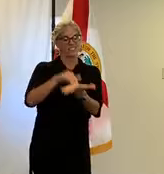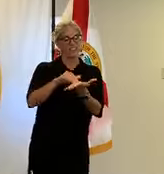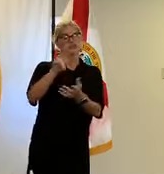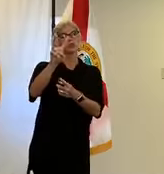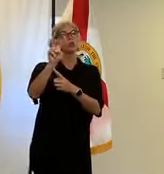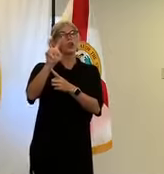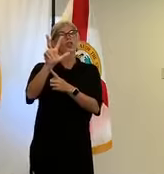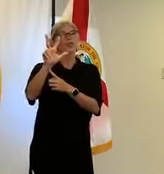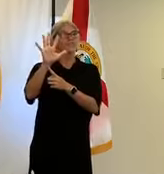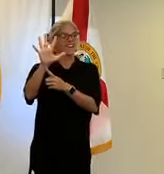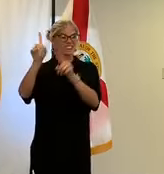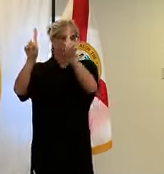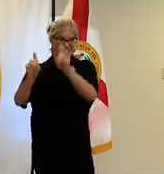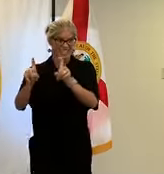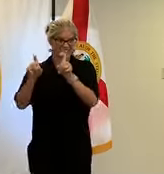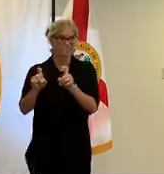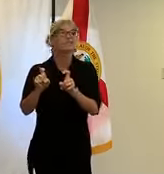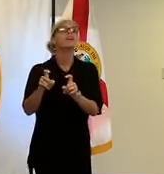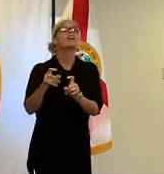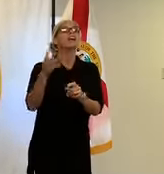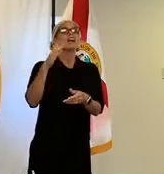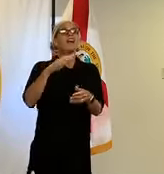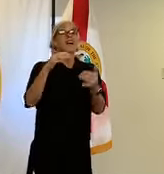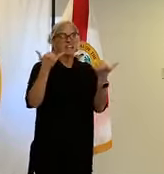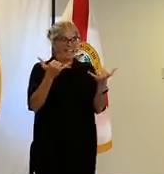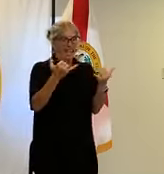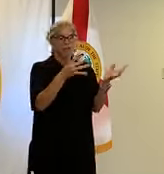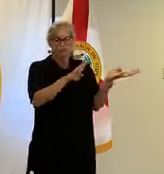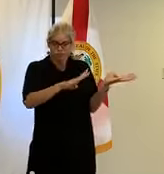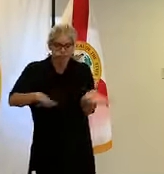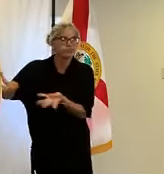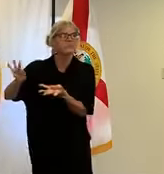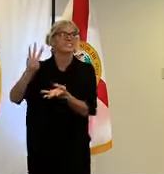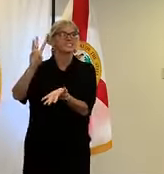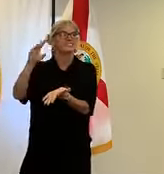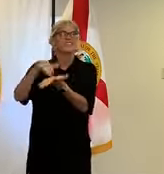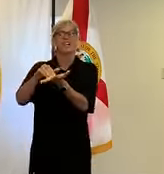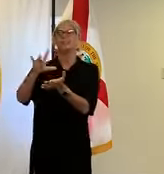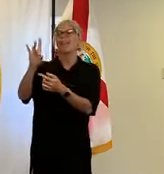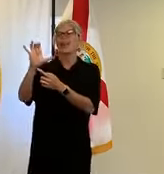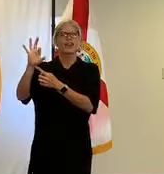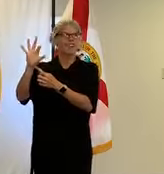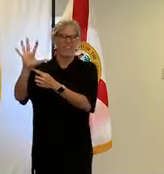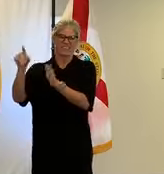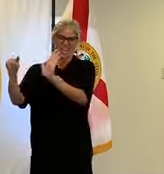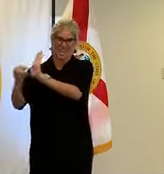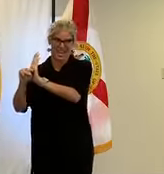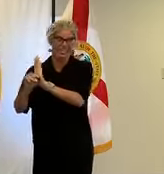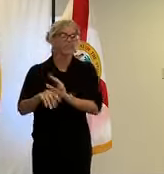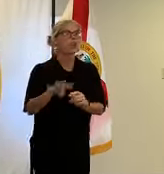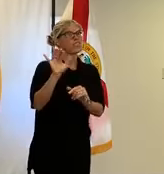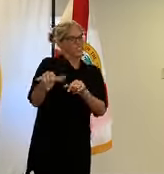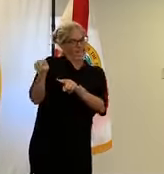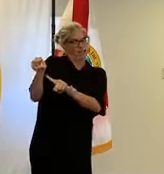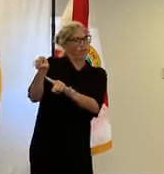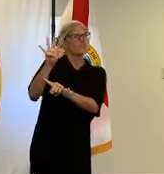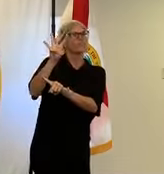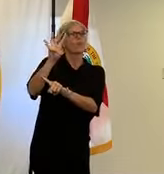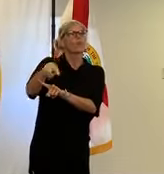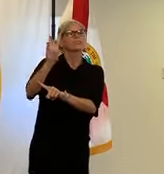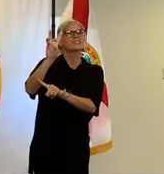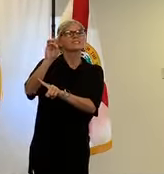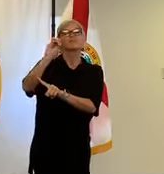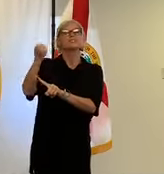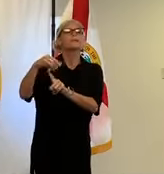those coming back with 6,898 coming back negative. That's a 4.6% positive testing rate and the state rate